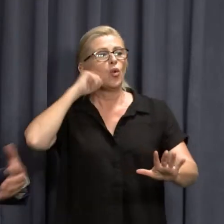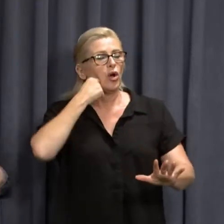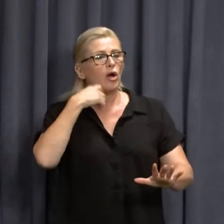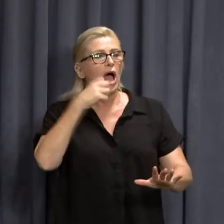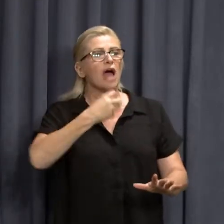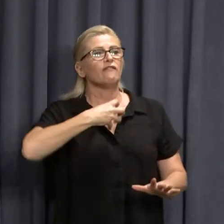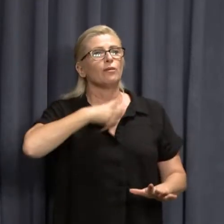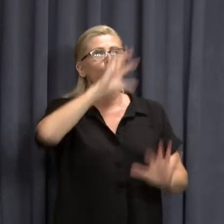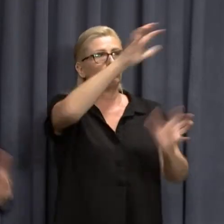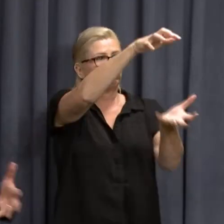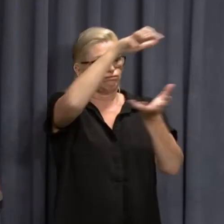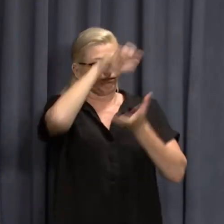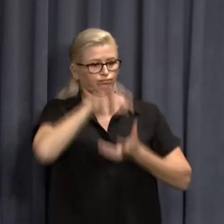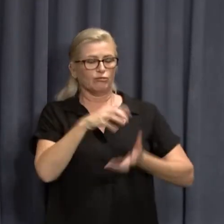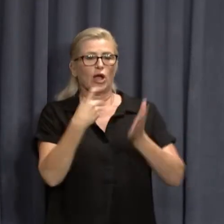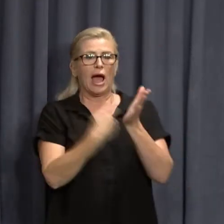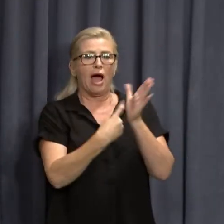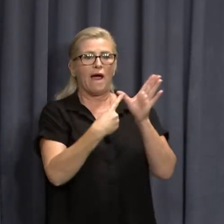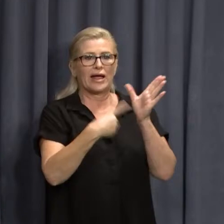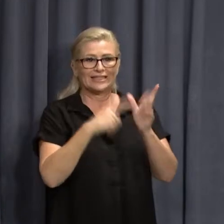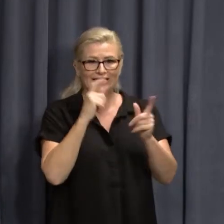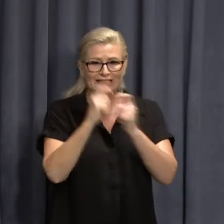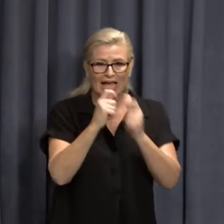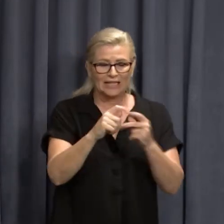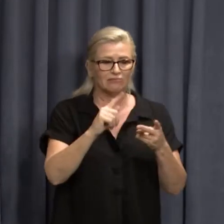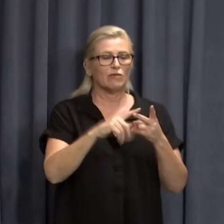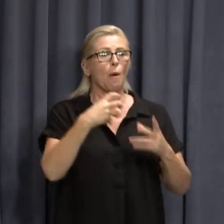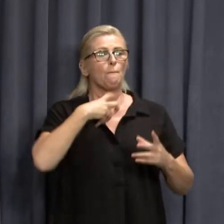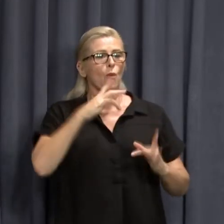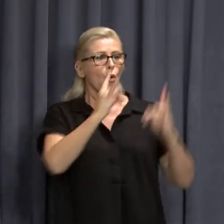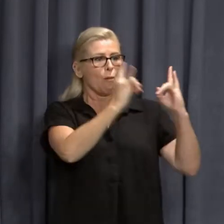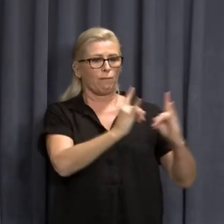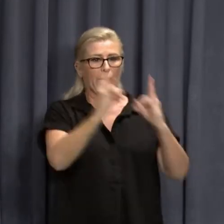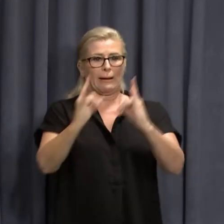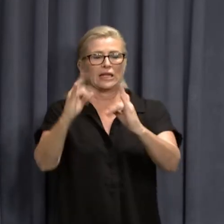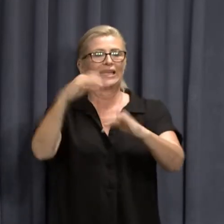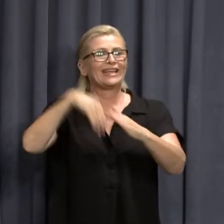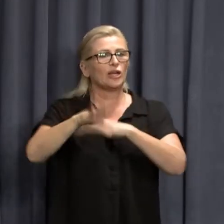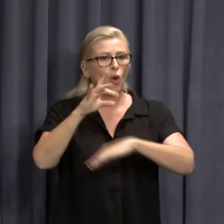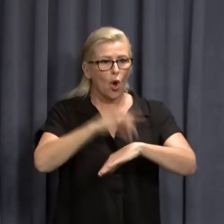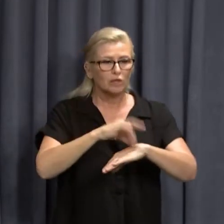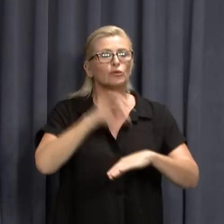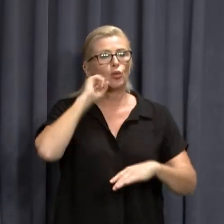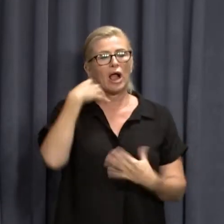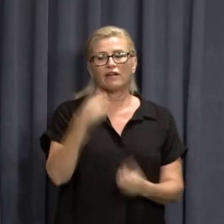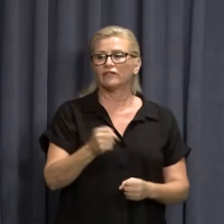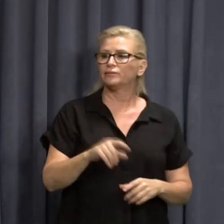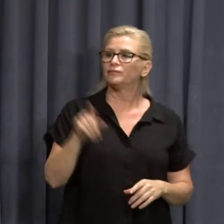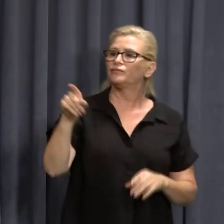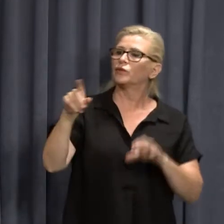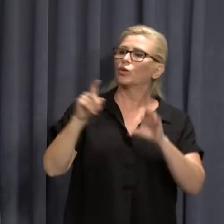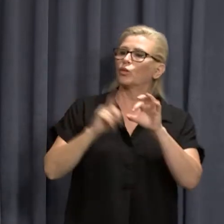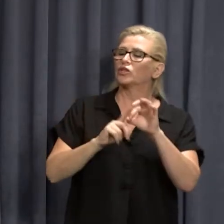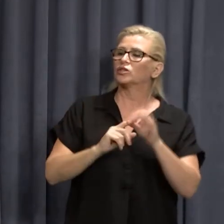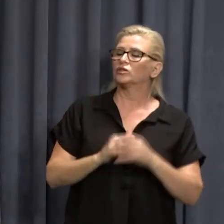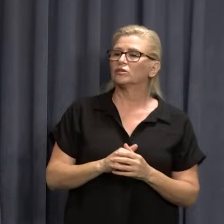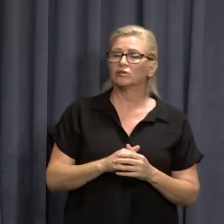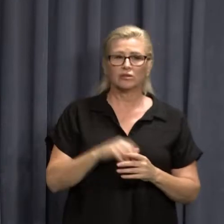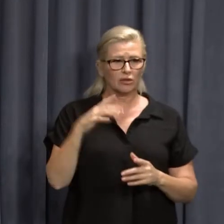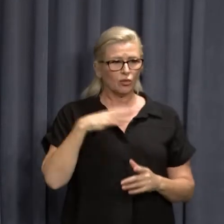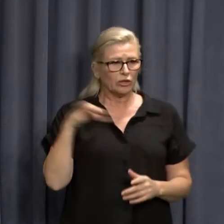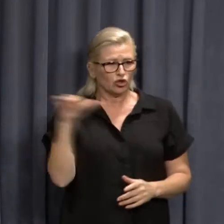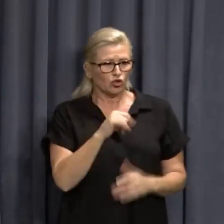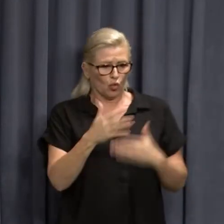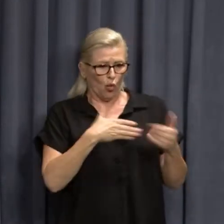rapid antigens tests come in, we'll have more hospital beds rollout, all those sorts of things will occur over the course of this year. But shouldn't we have had those things in place already